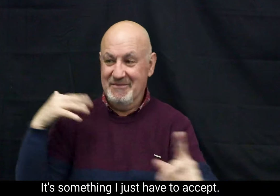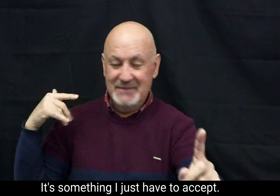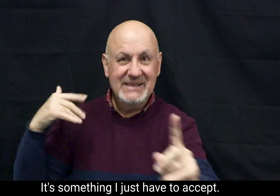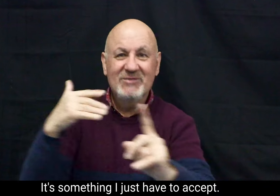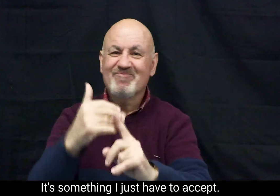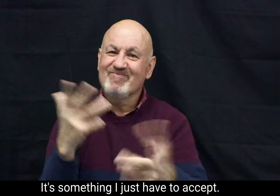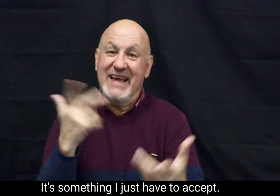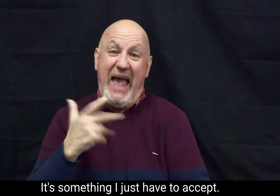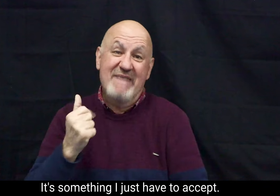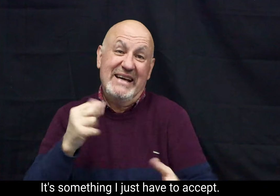have to accept.